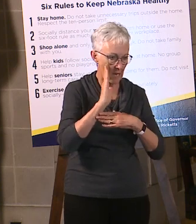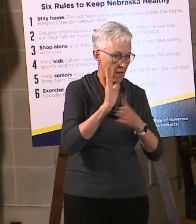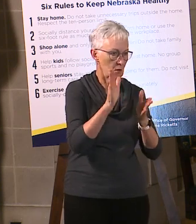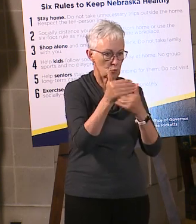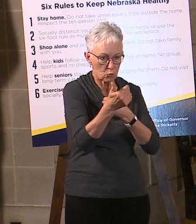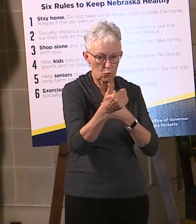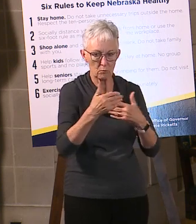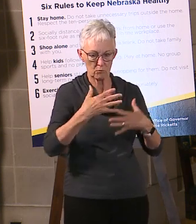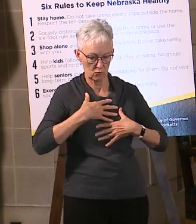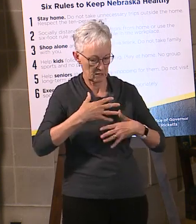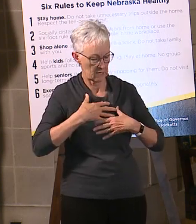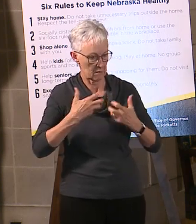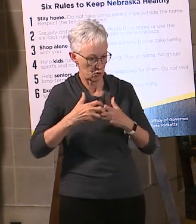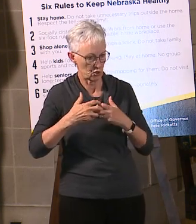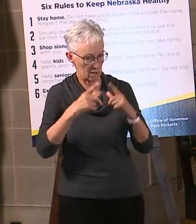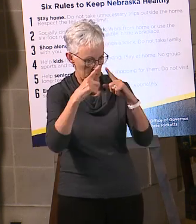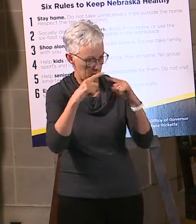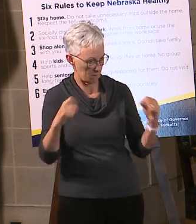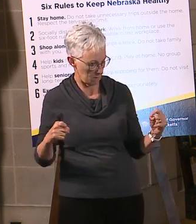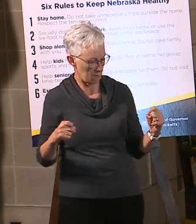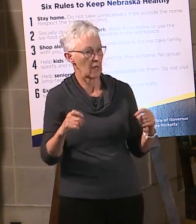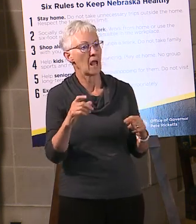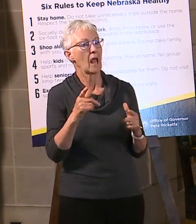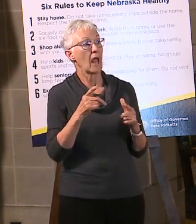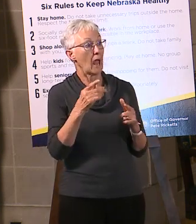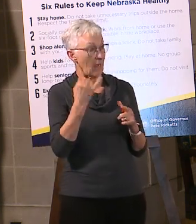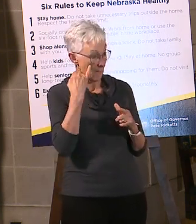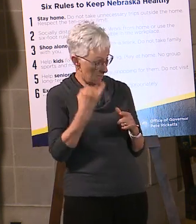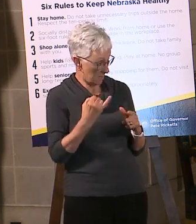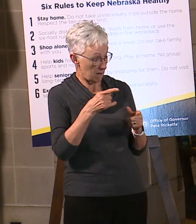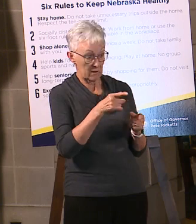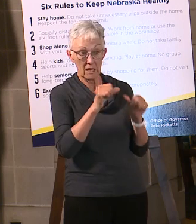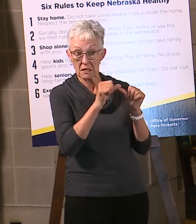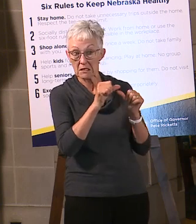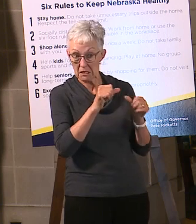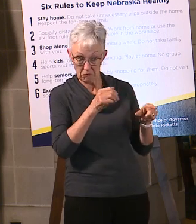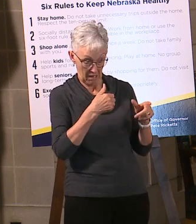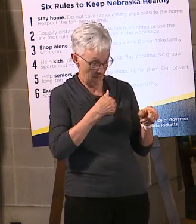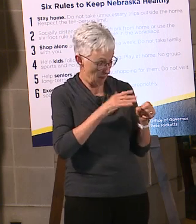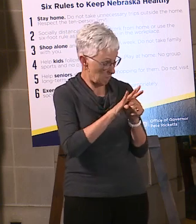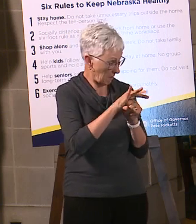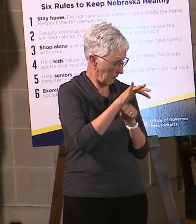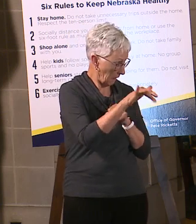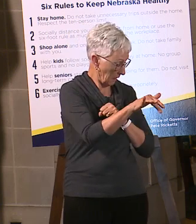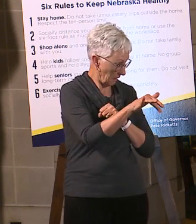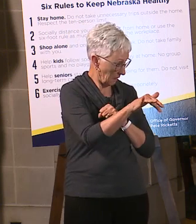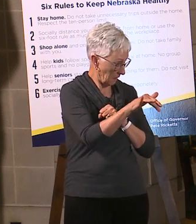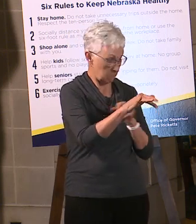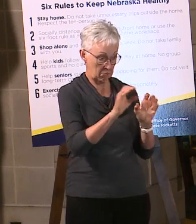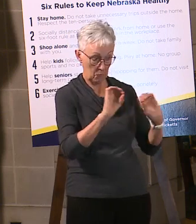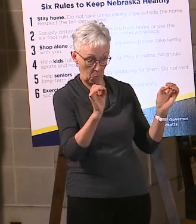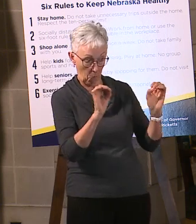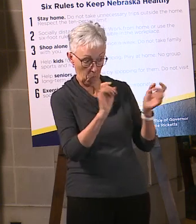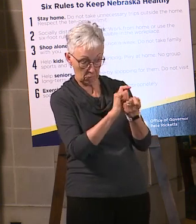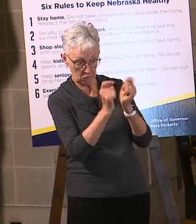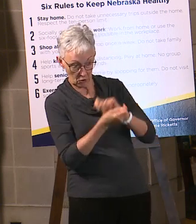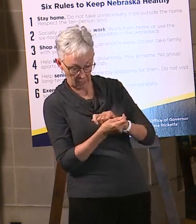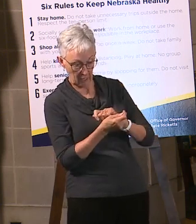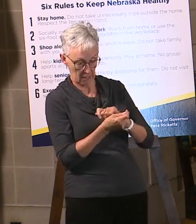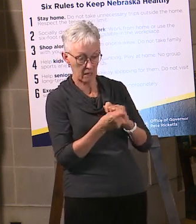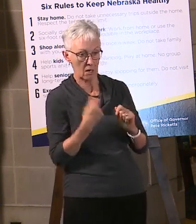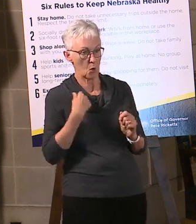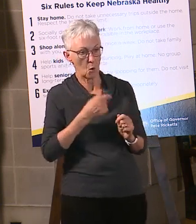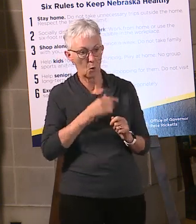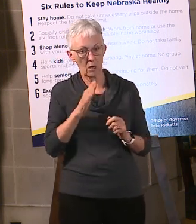And we will continue to take those steps to loosen restrictions as we continue to have a stable hospital system, and as we look forward in June. So